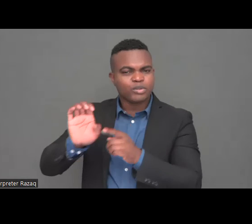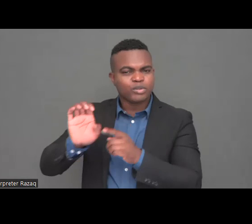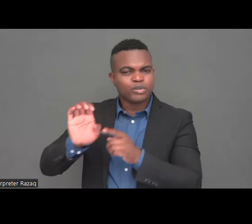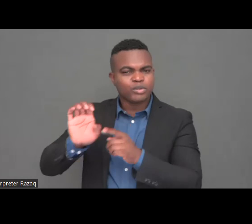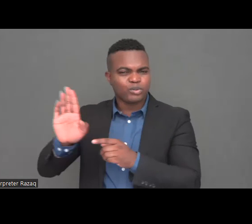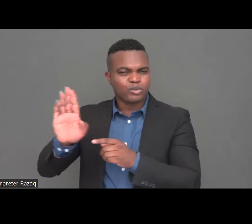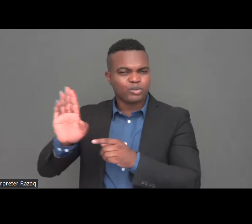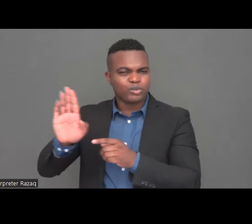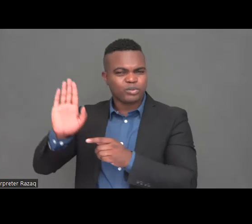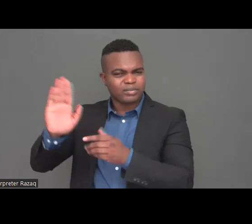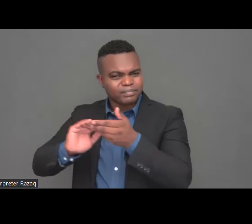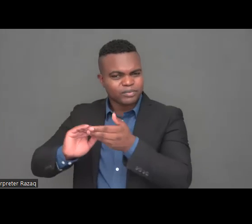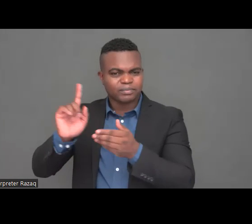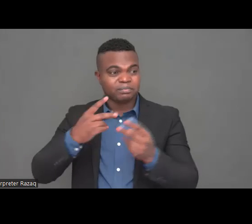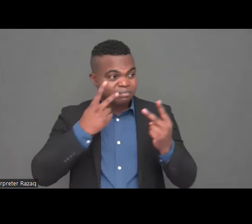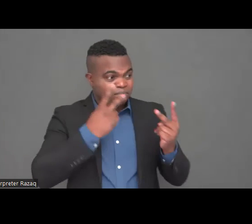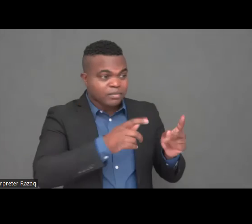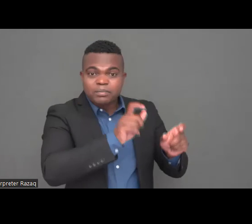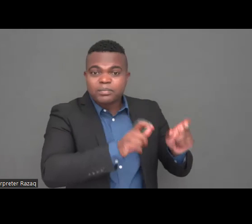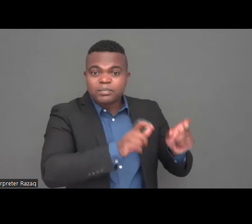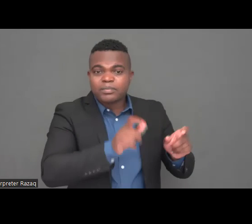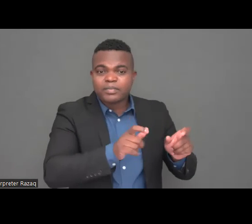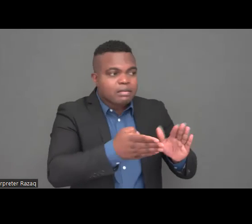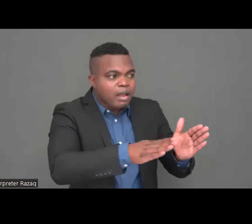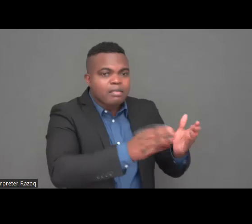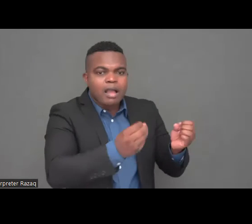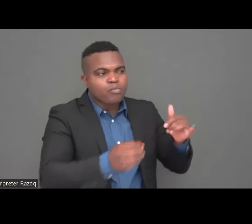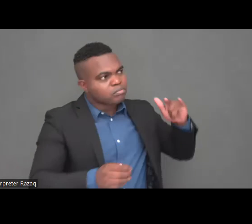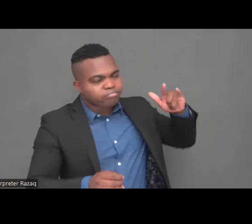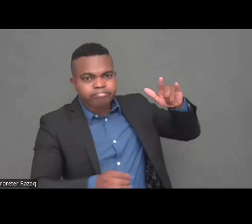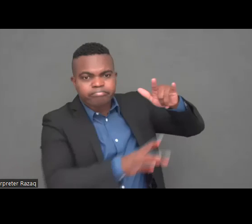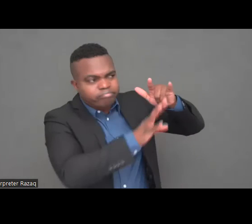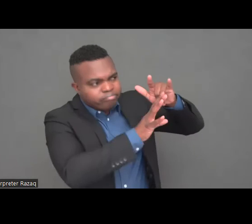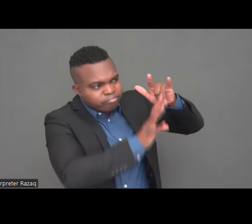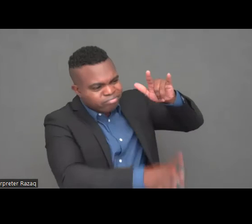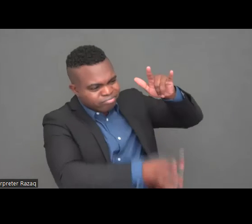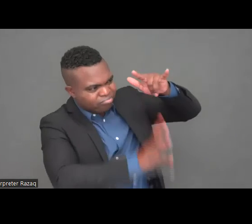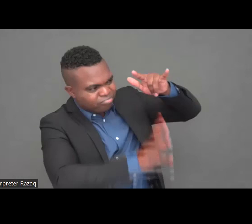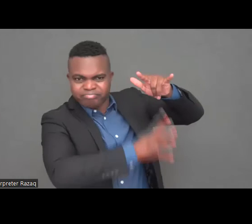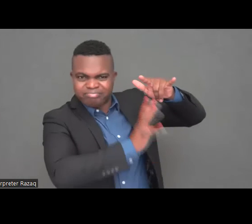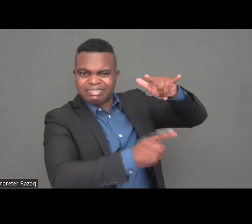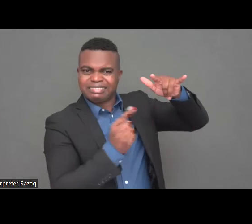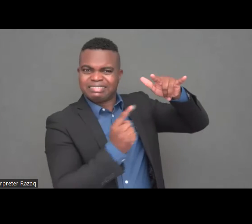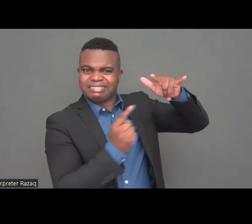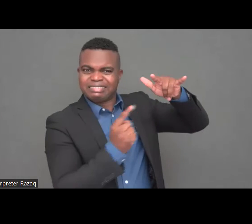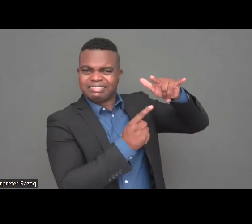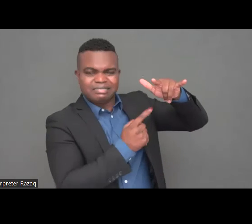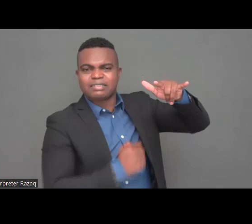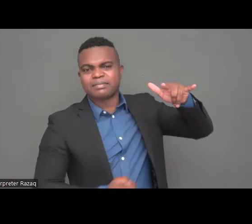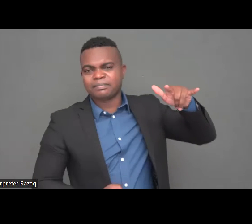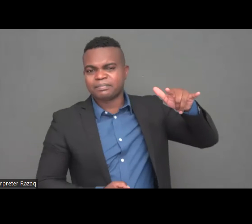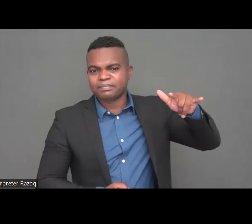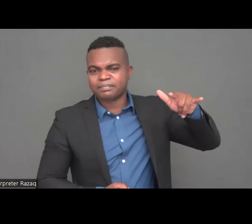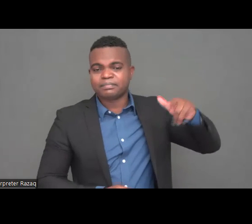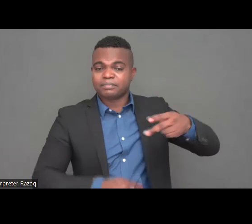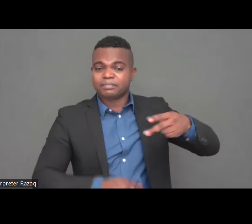for and with people with disabilities that are coordinating and doing